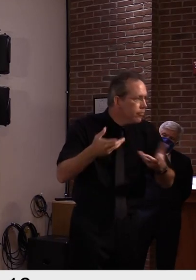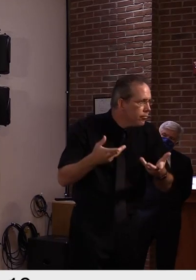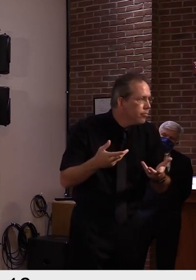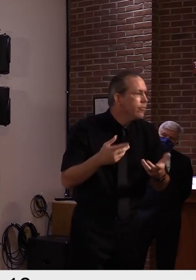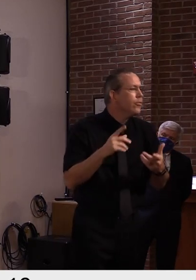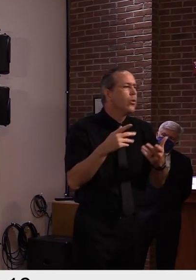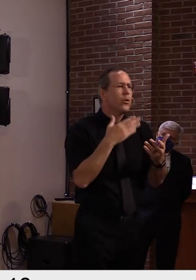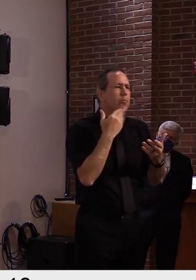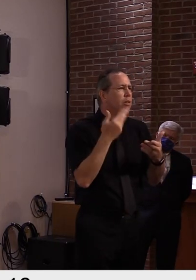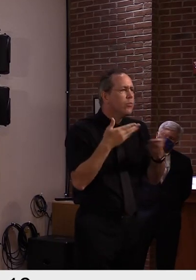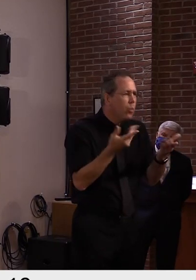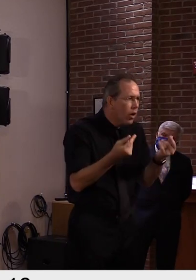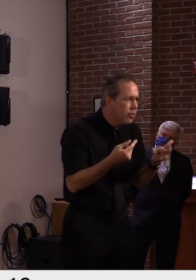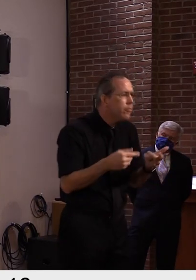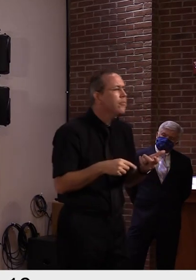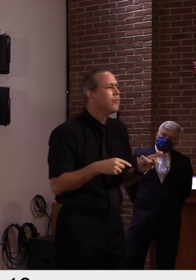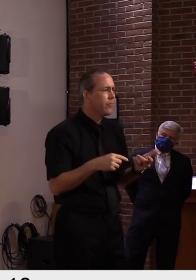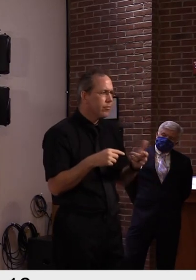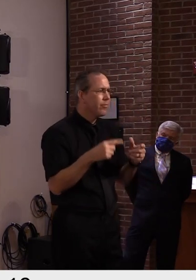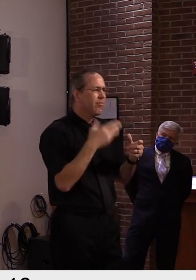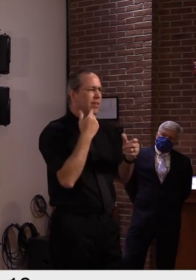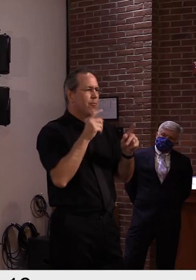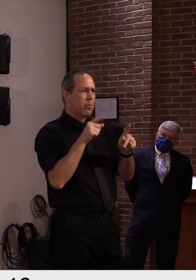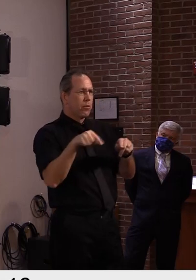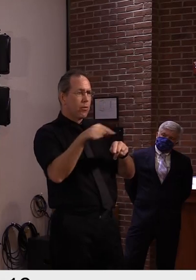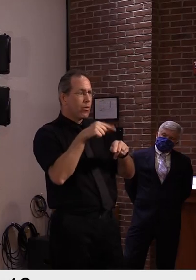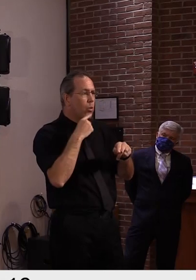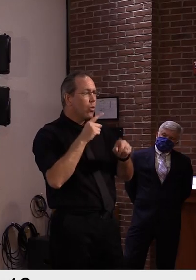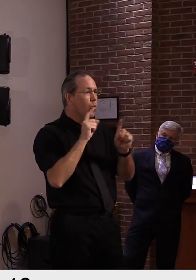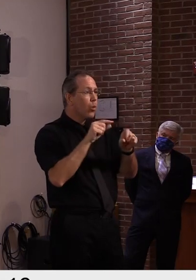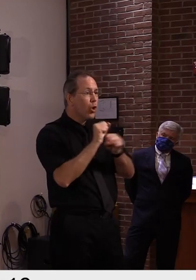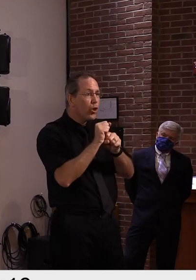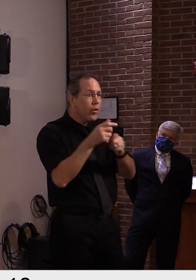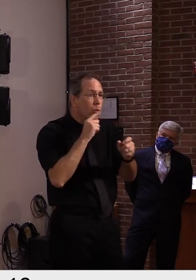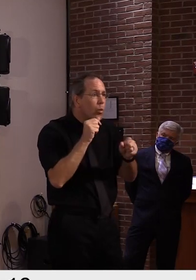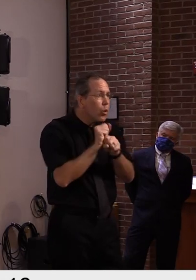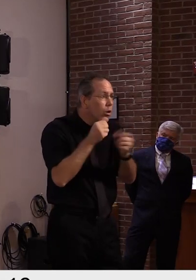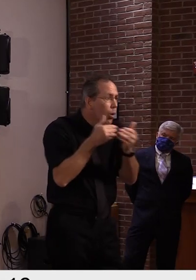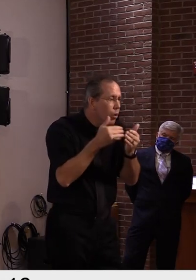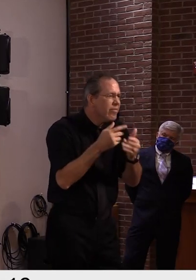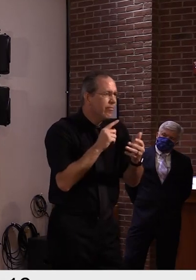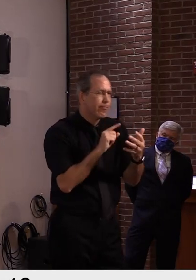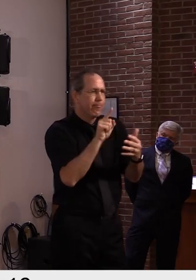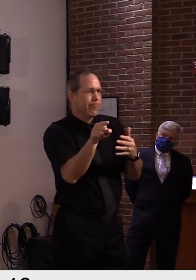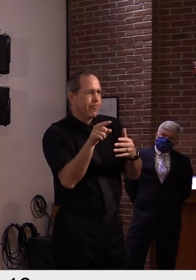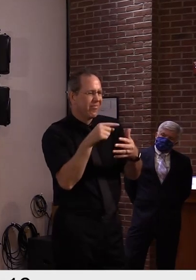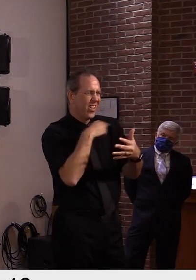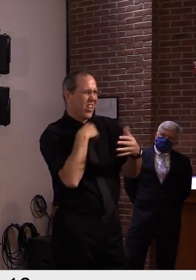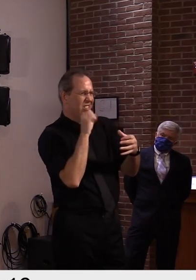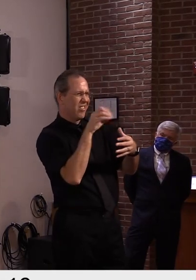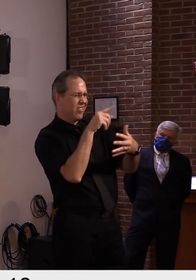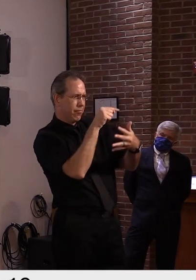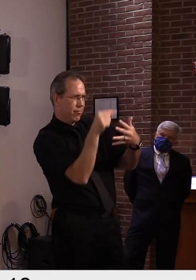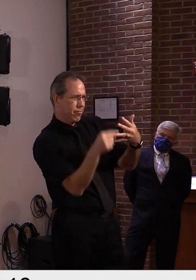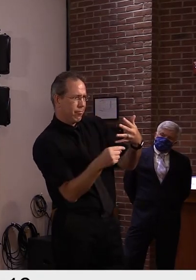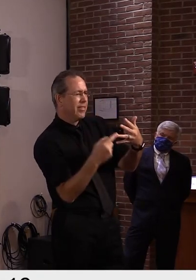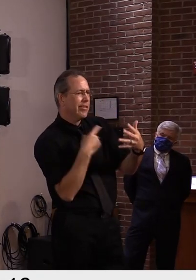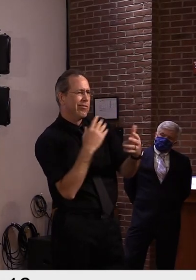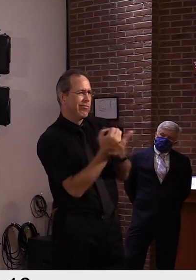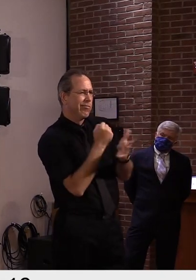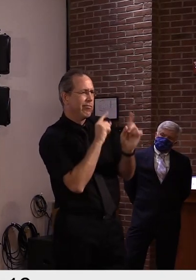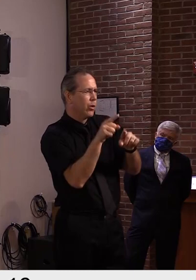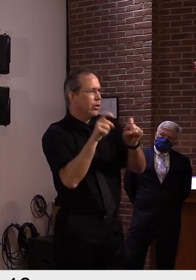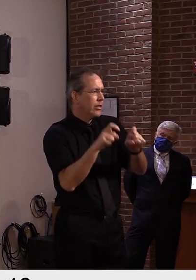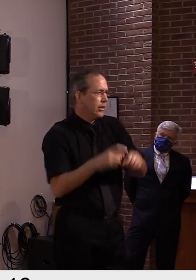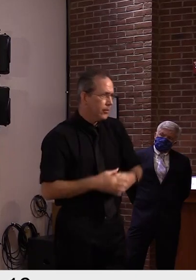you know, which we do, we are trying to make sure that people who, um, are just, uh, interested in knowing, uh, but don't really